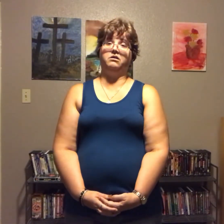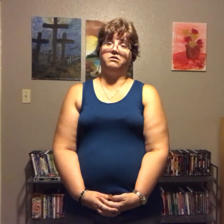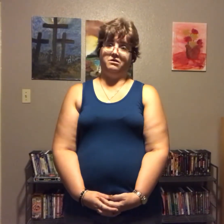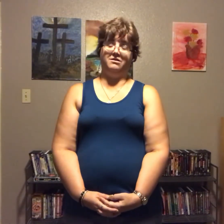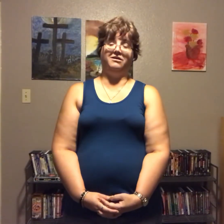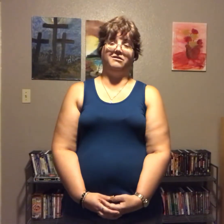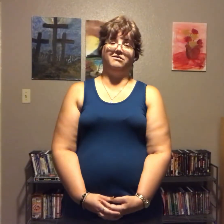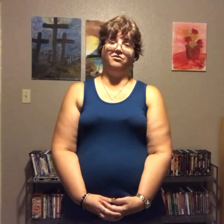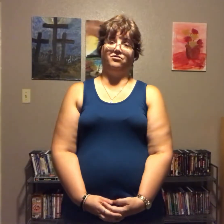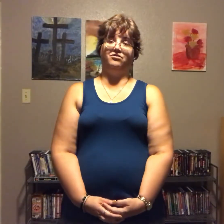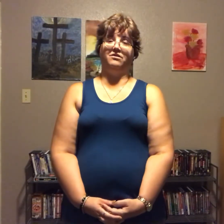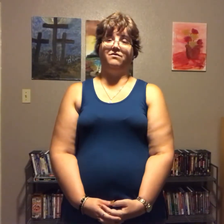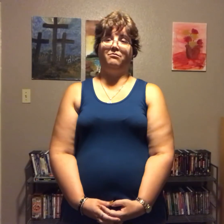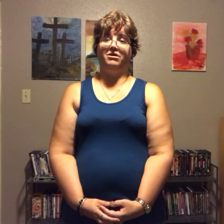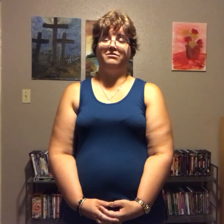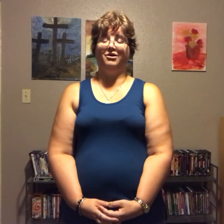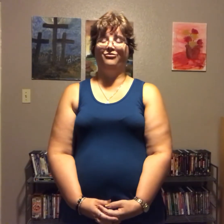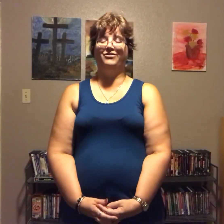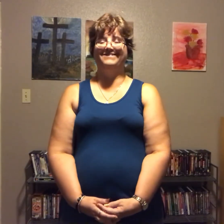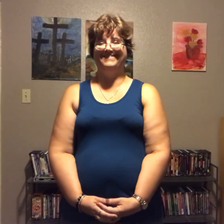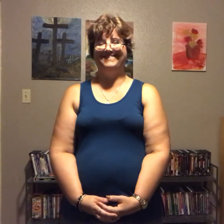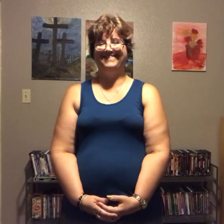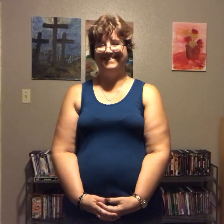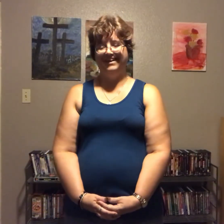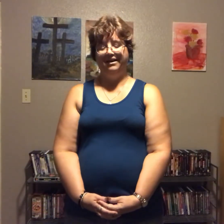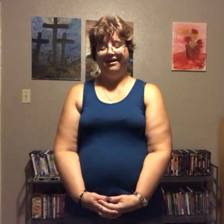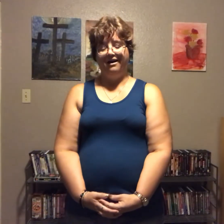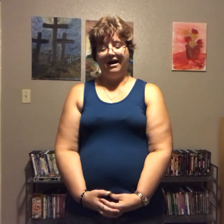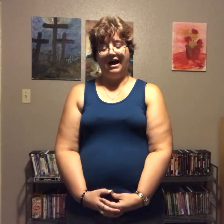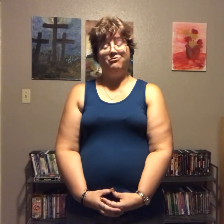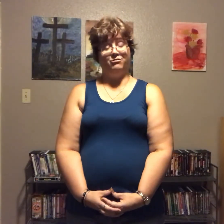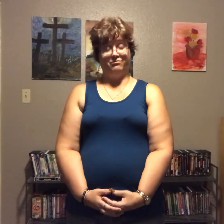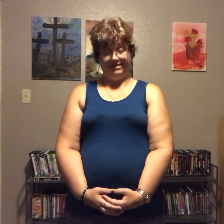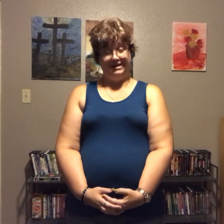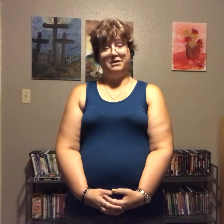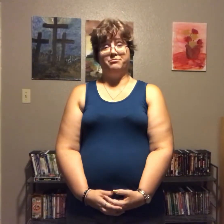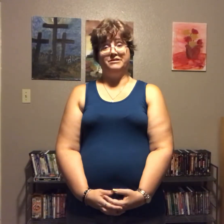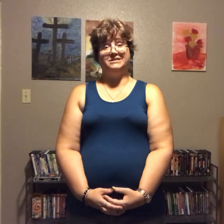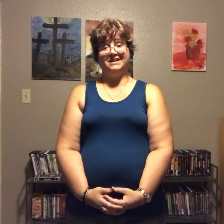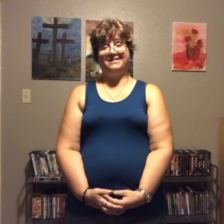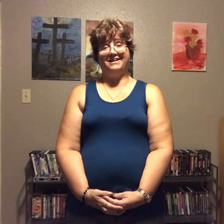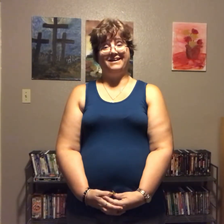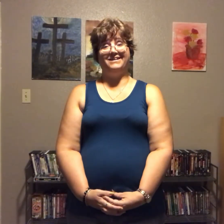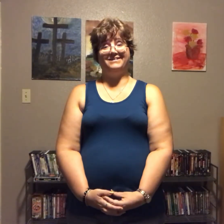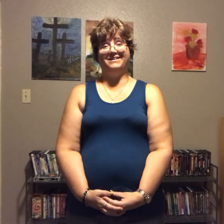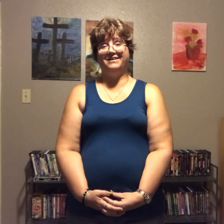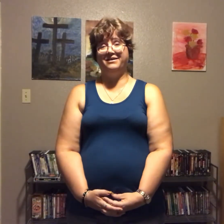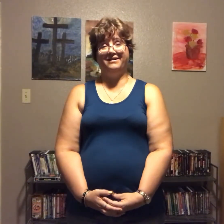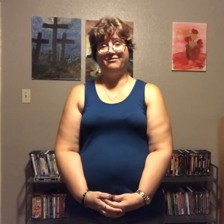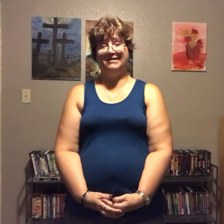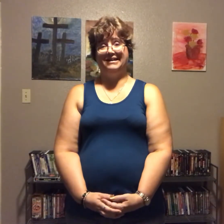gluttoning and over stuffing myself I would really appreciate that I would